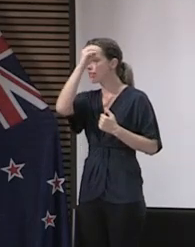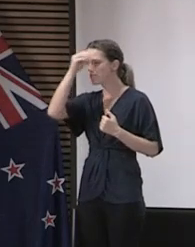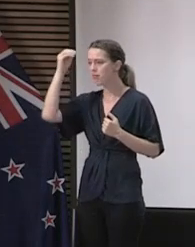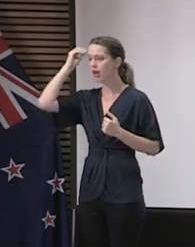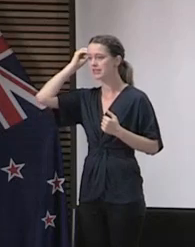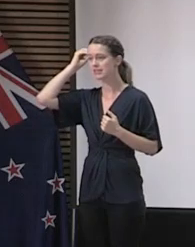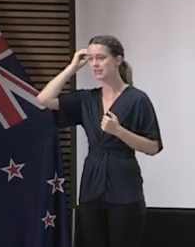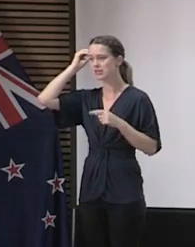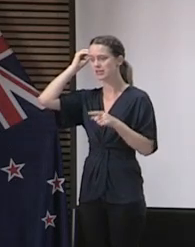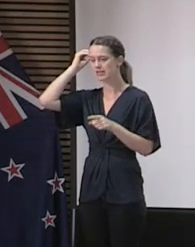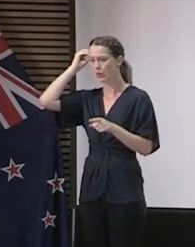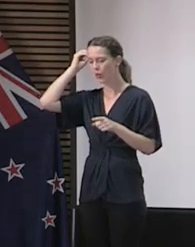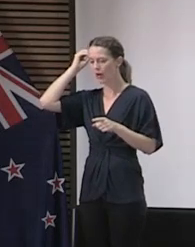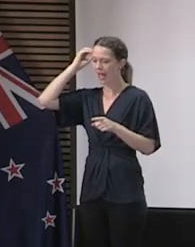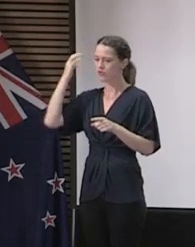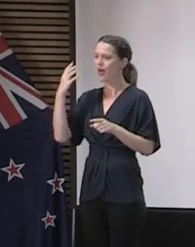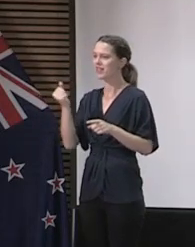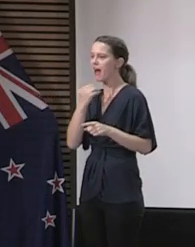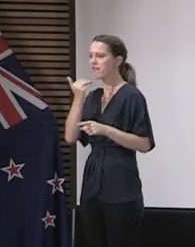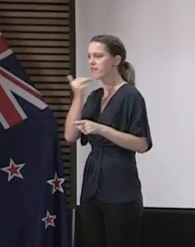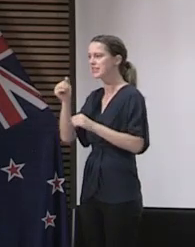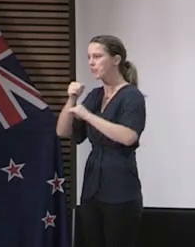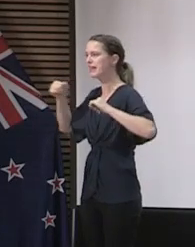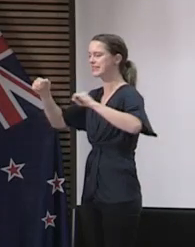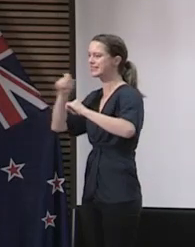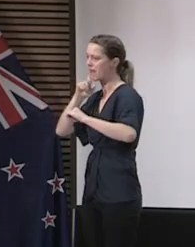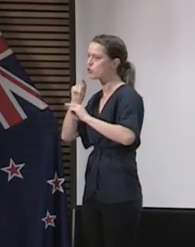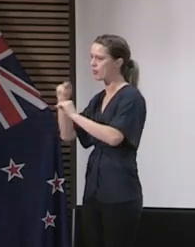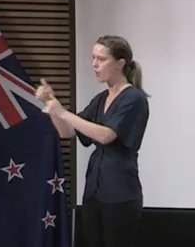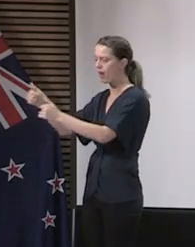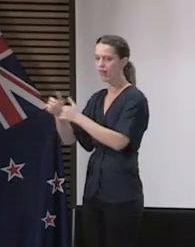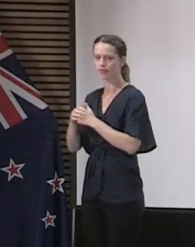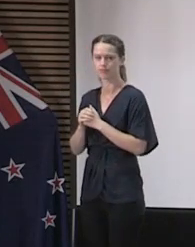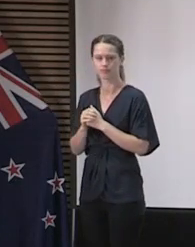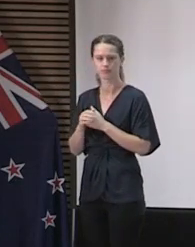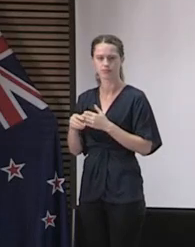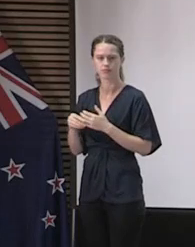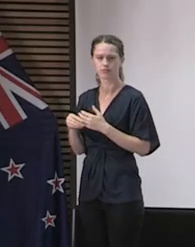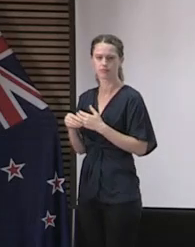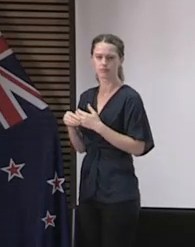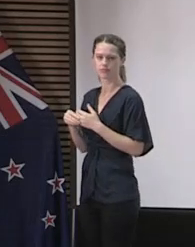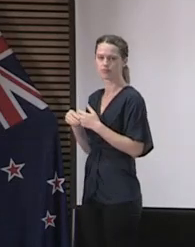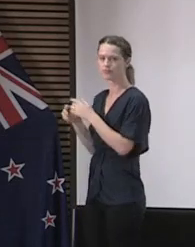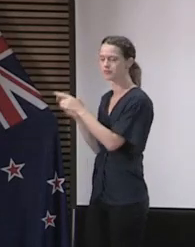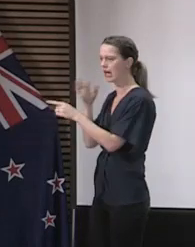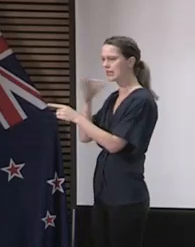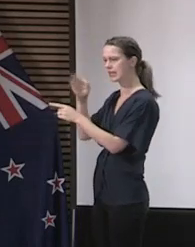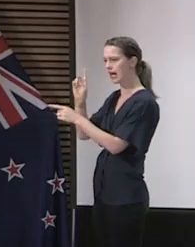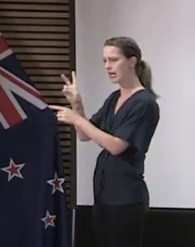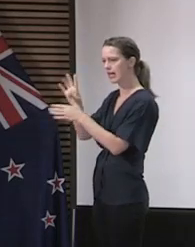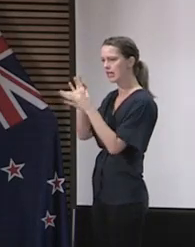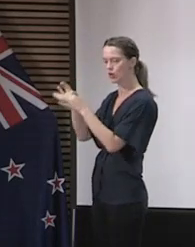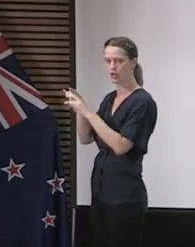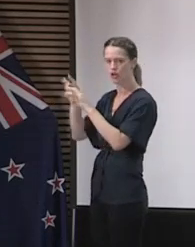constantly maintaining the capacity to do that safely and to do that well. On another Australia-related matter, they've